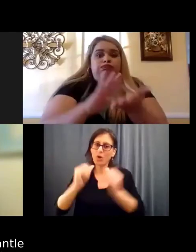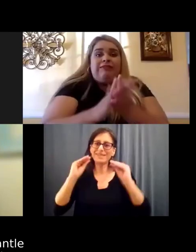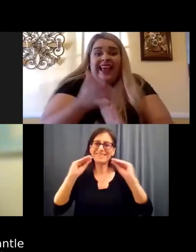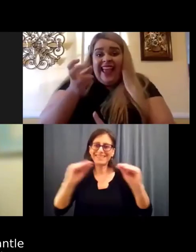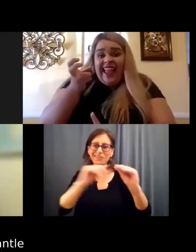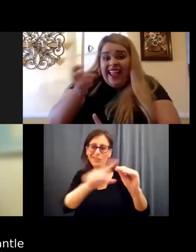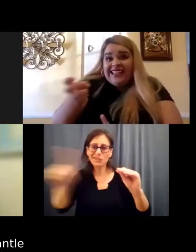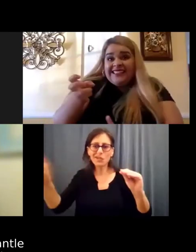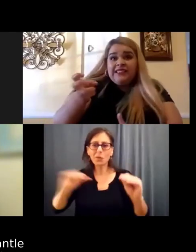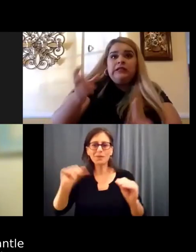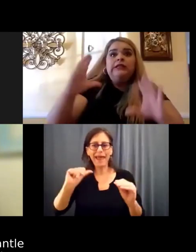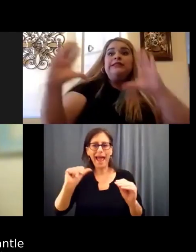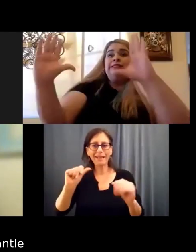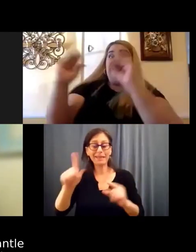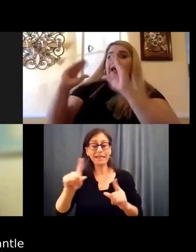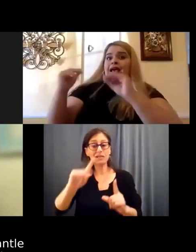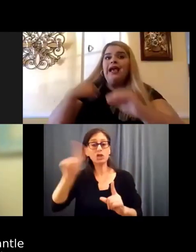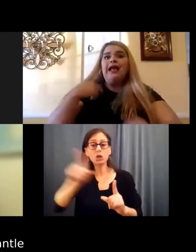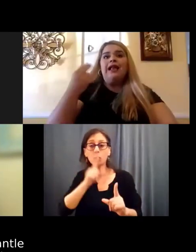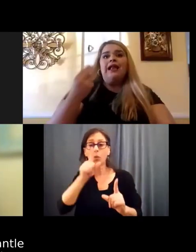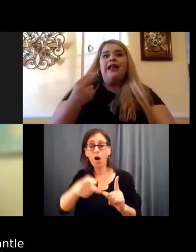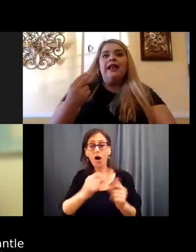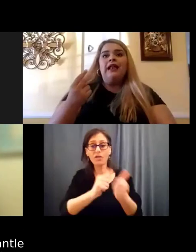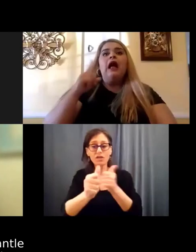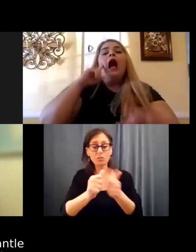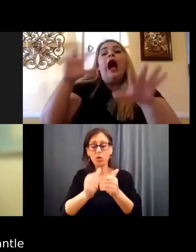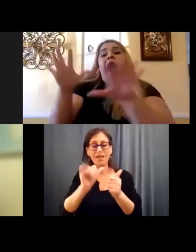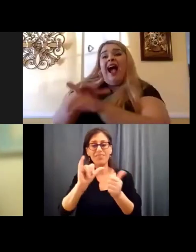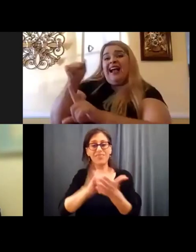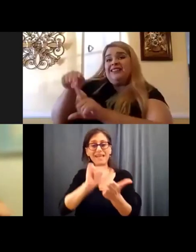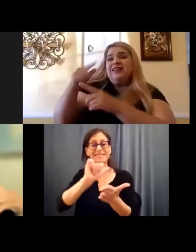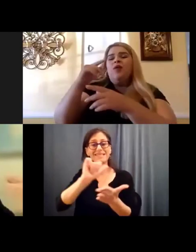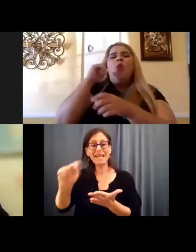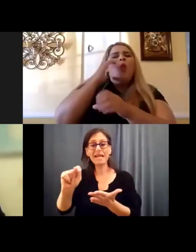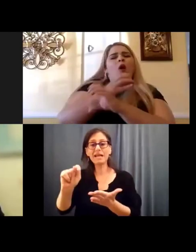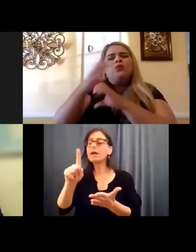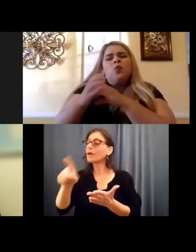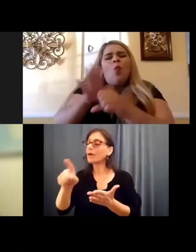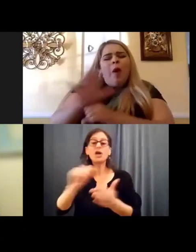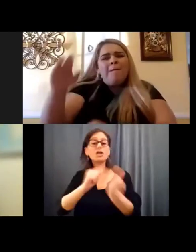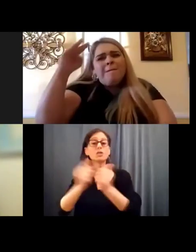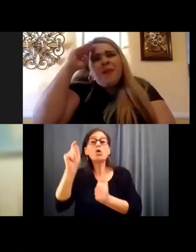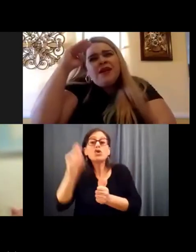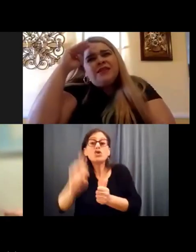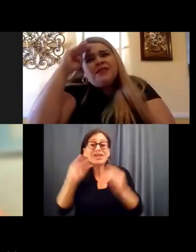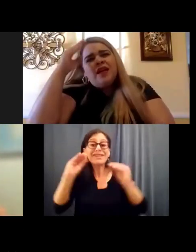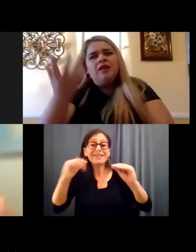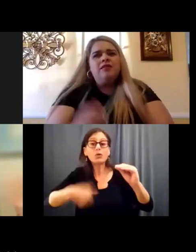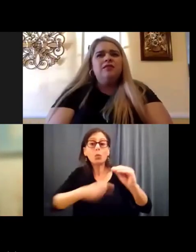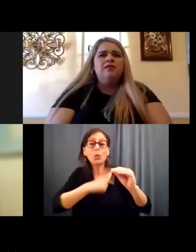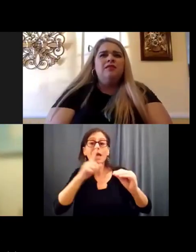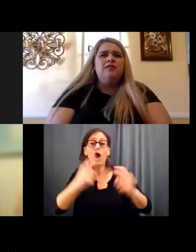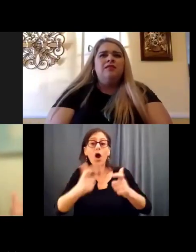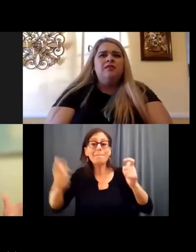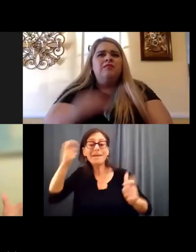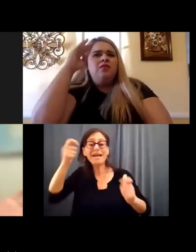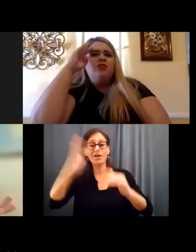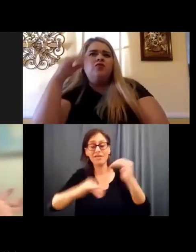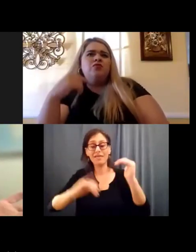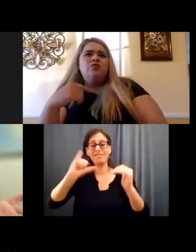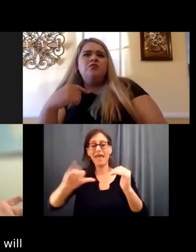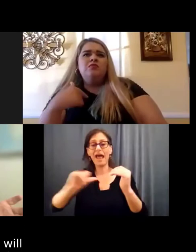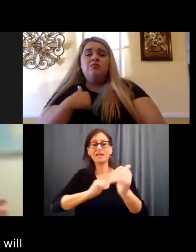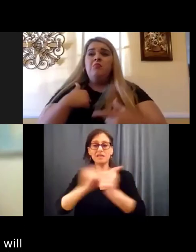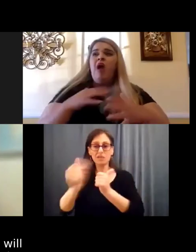need to be able to dismantle is that sport should teach us that we are bigger than the sport, that we are bigger than